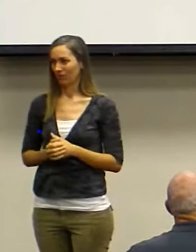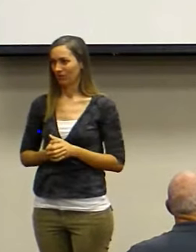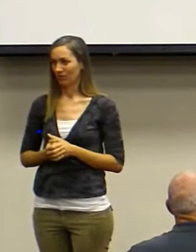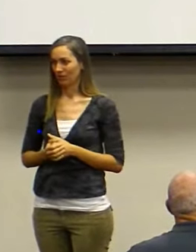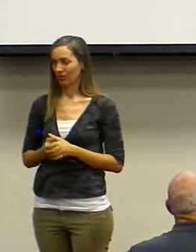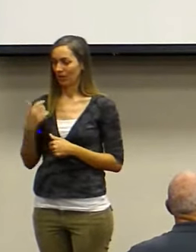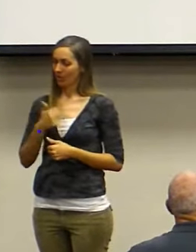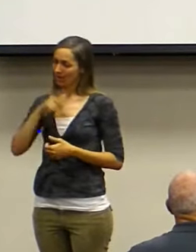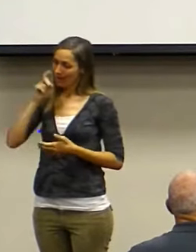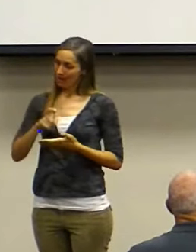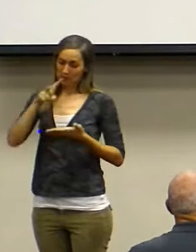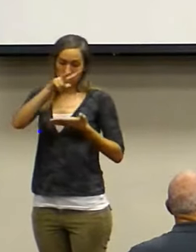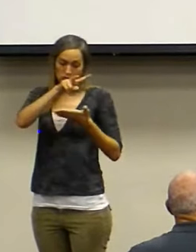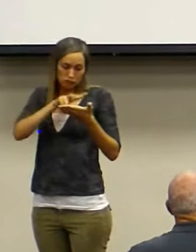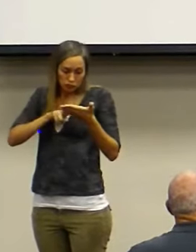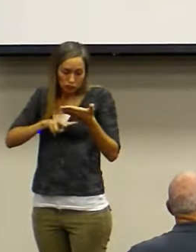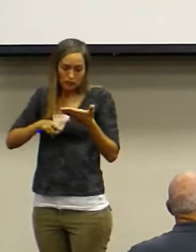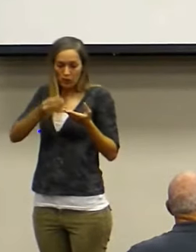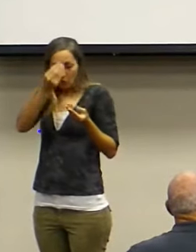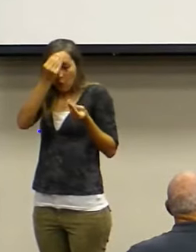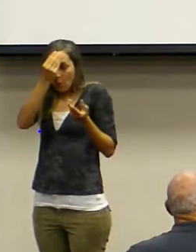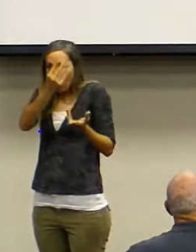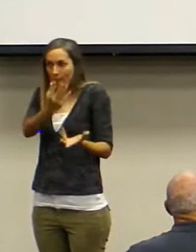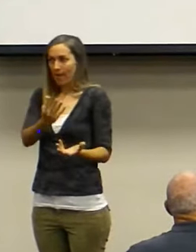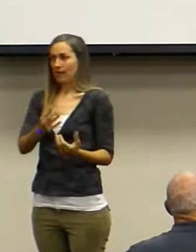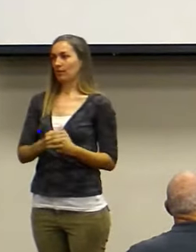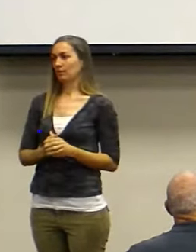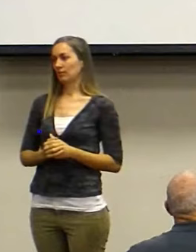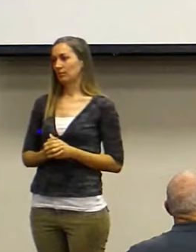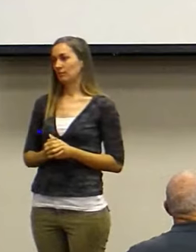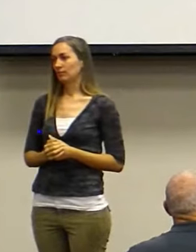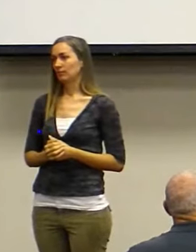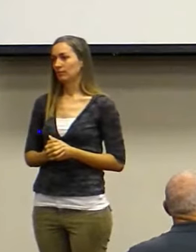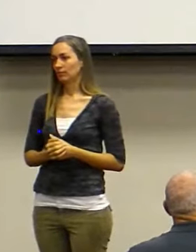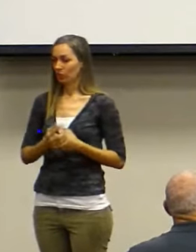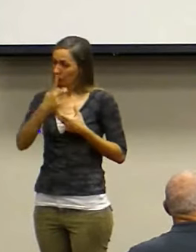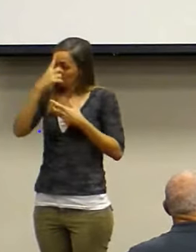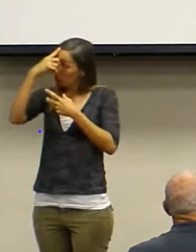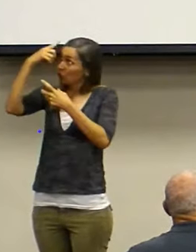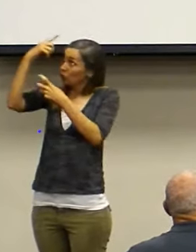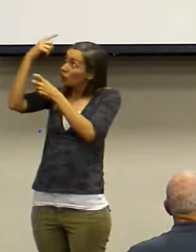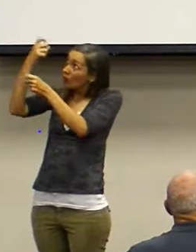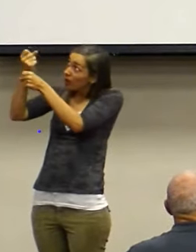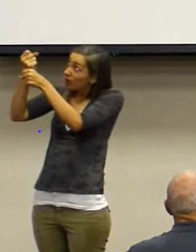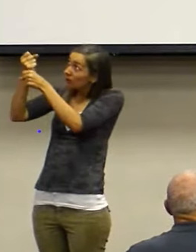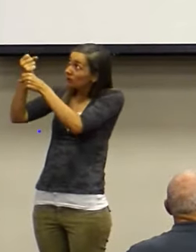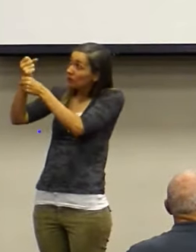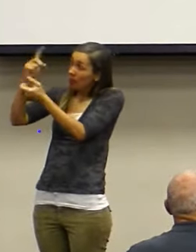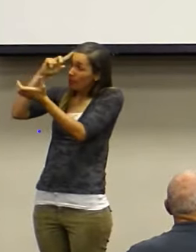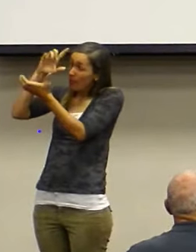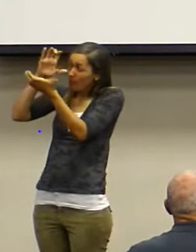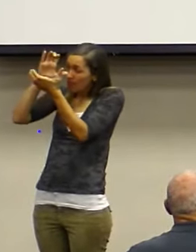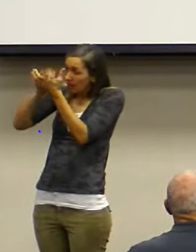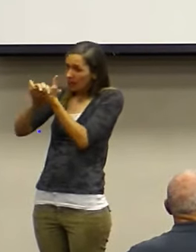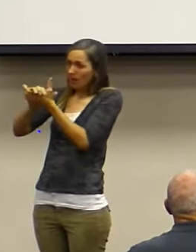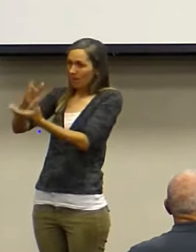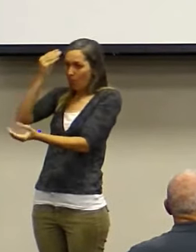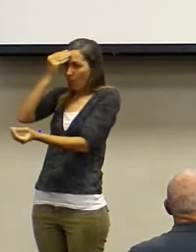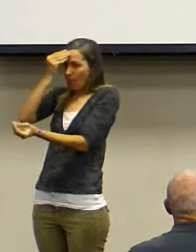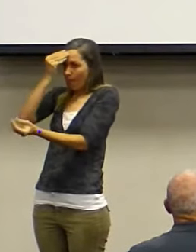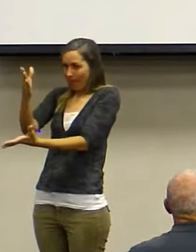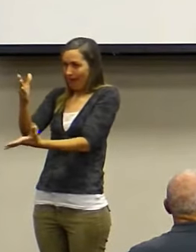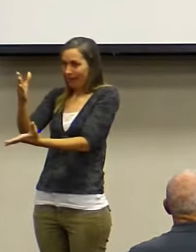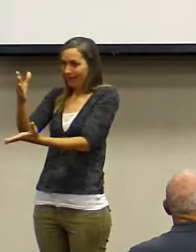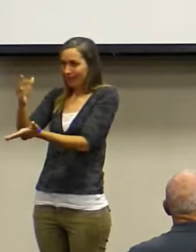We have to read this and obey it. We trust, we believe in it, and we obey it.